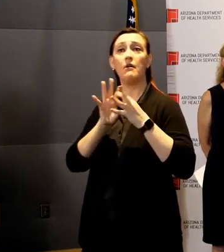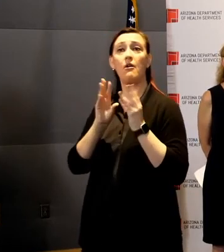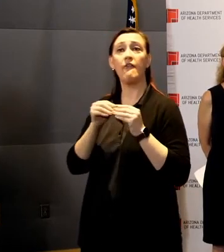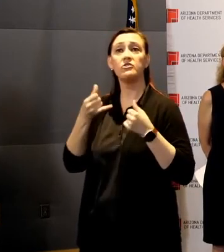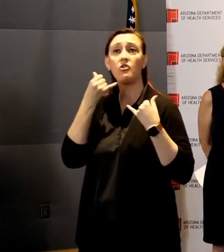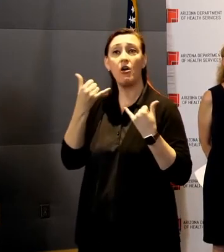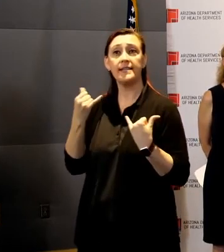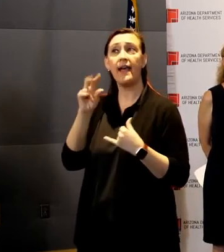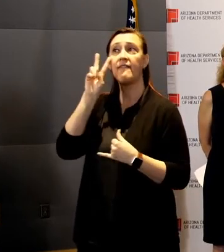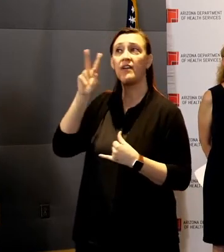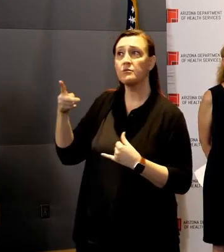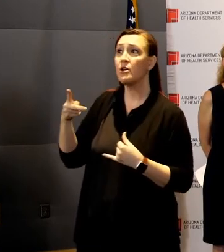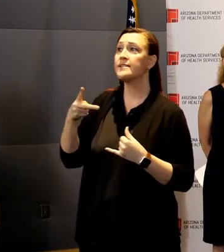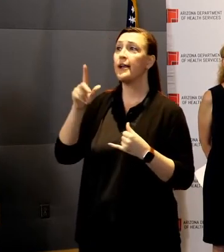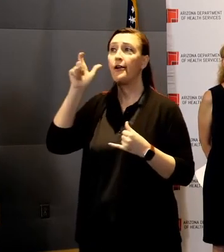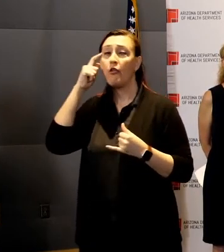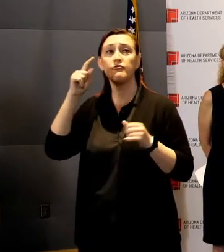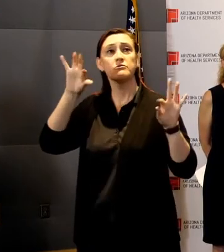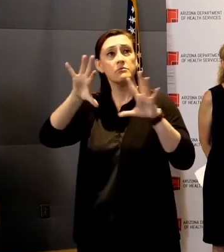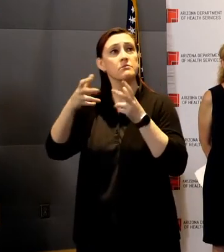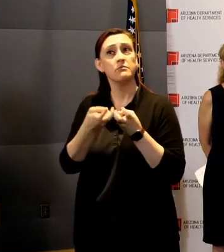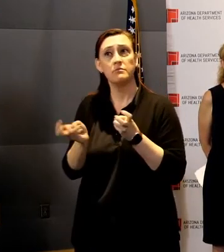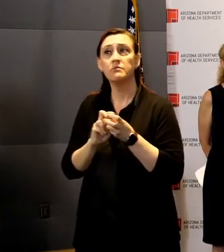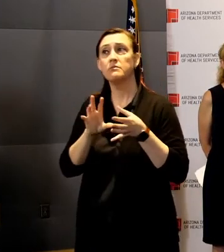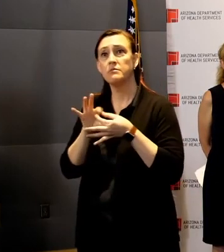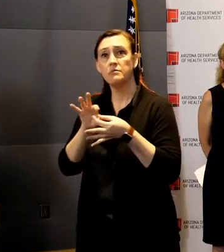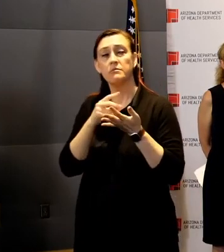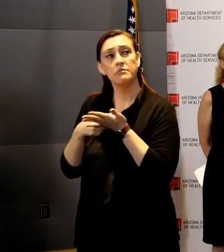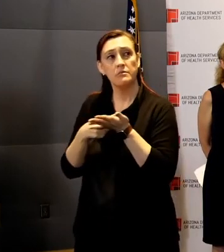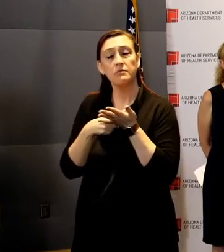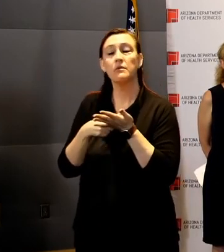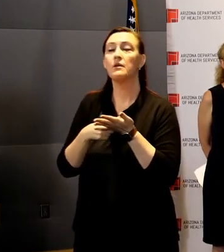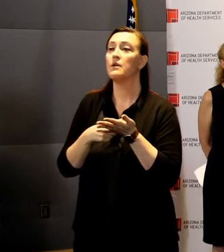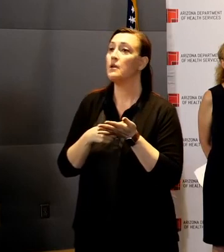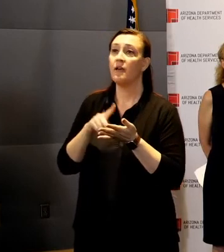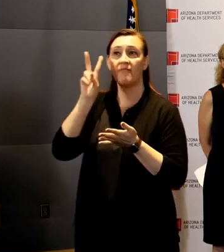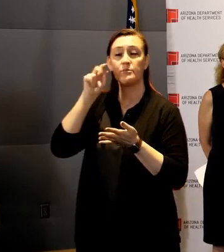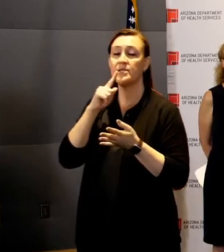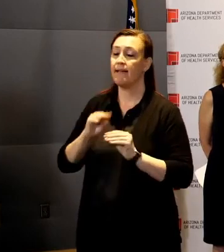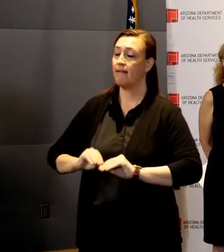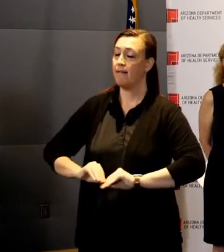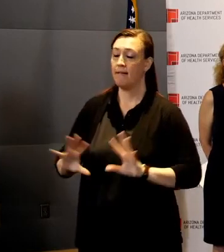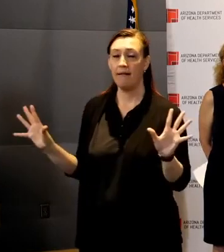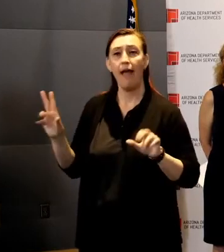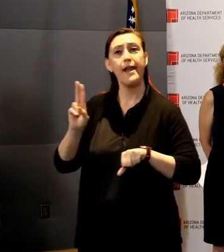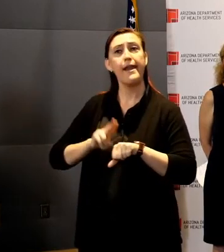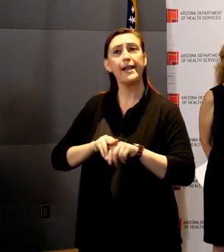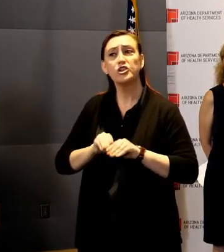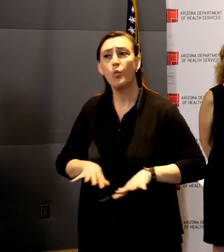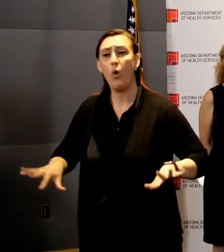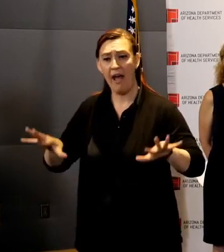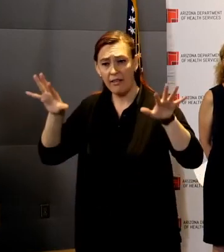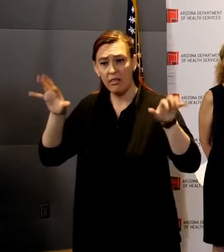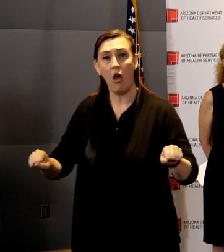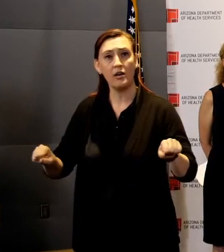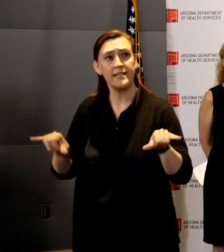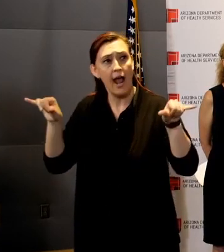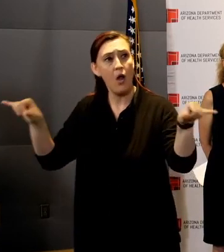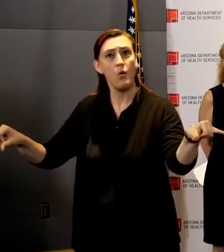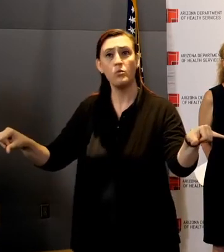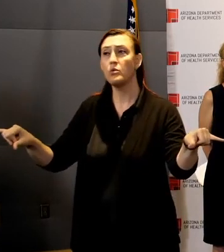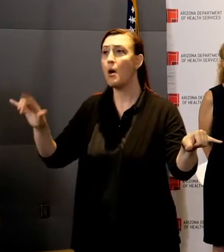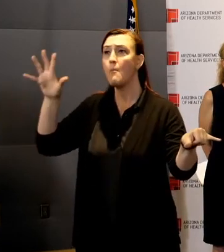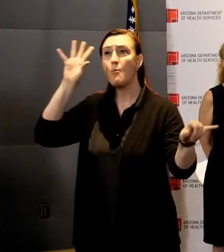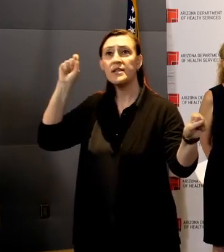the Vice President made it clear there have been no discussions about a nationwide lockdown by the